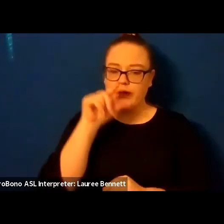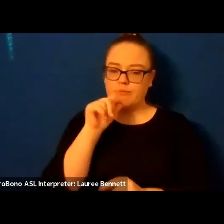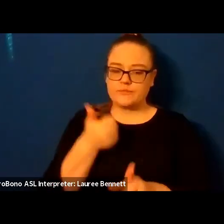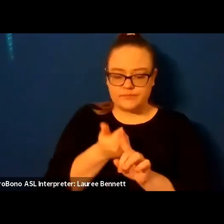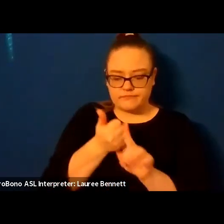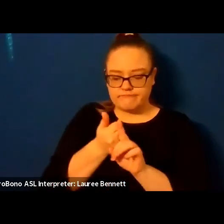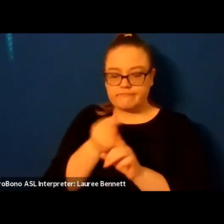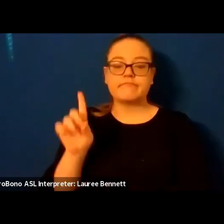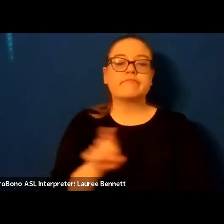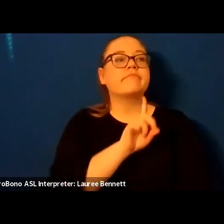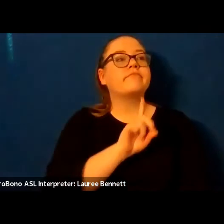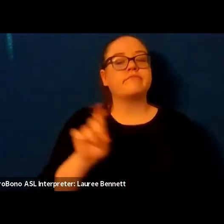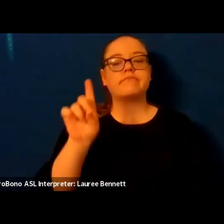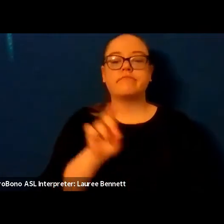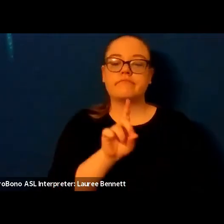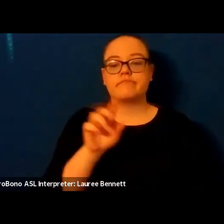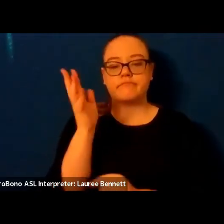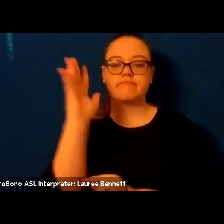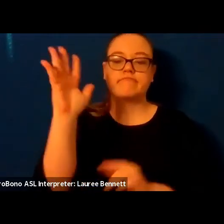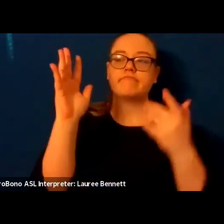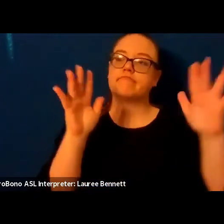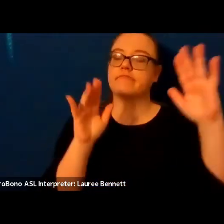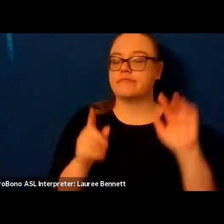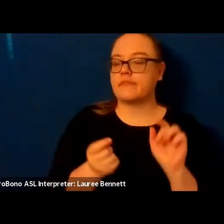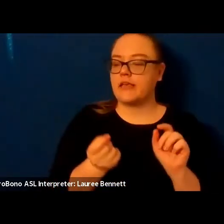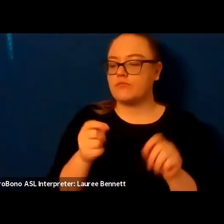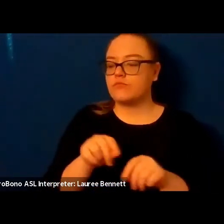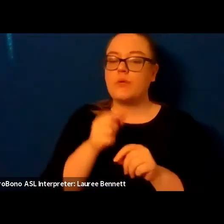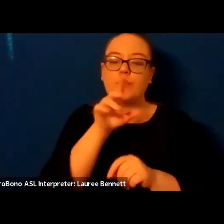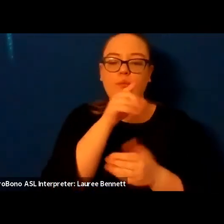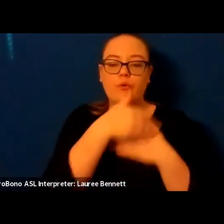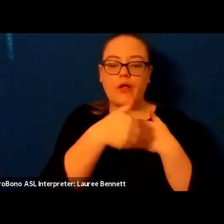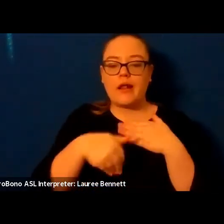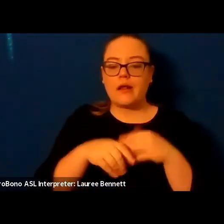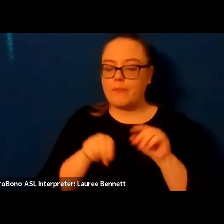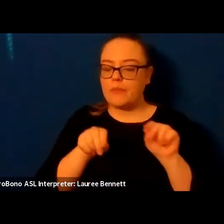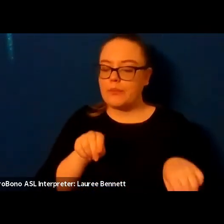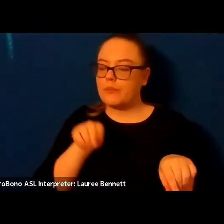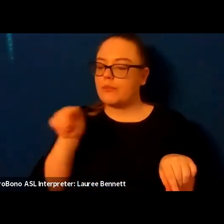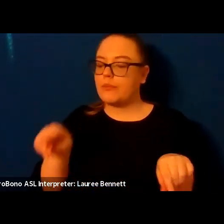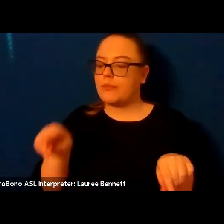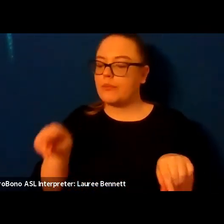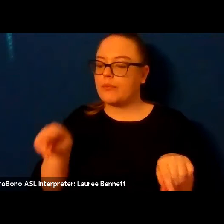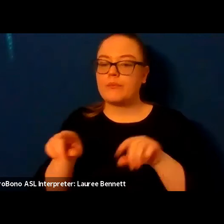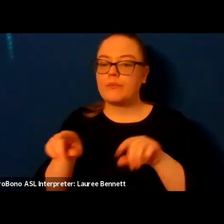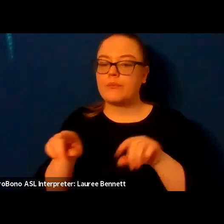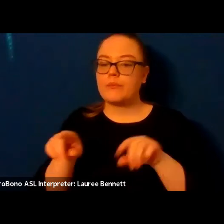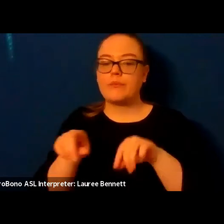with thirst how everyone you love keeps dropping stones into the clear glass of you